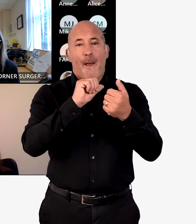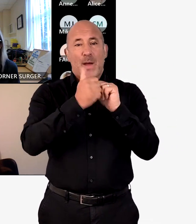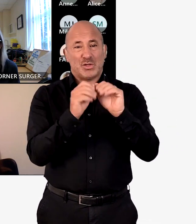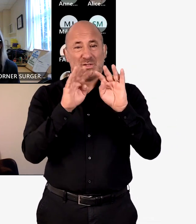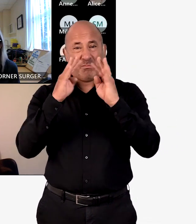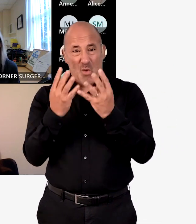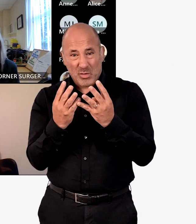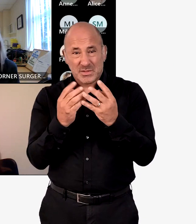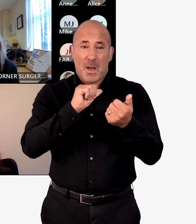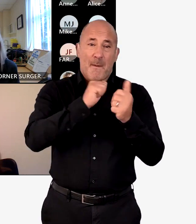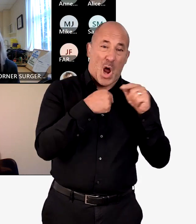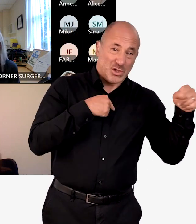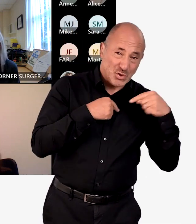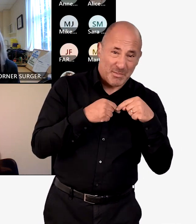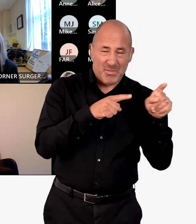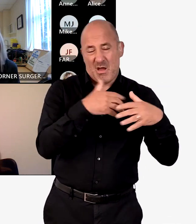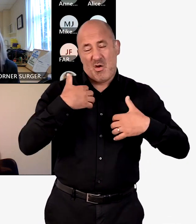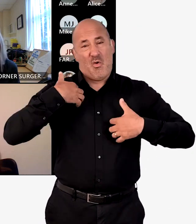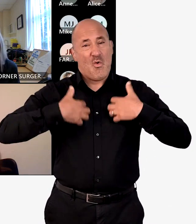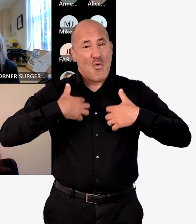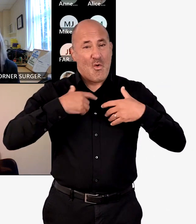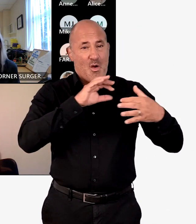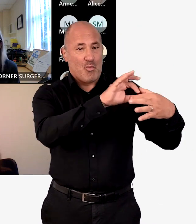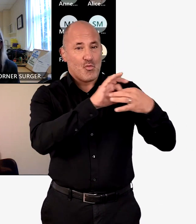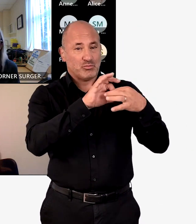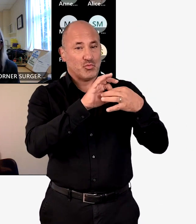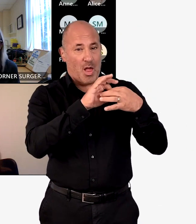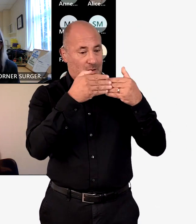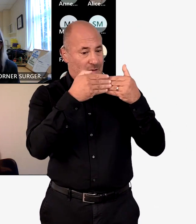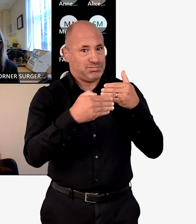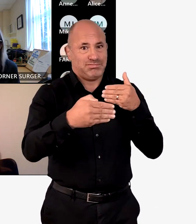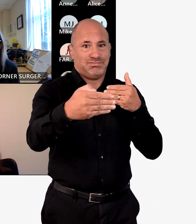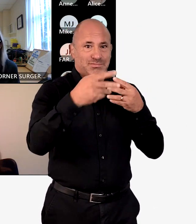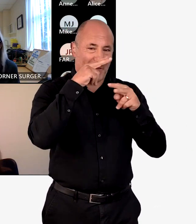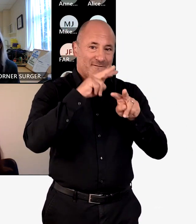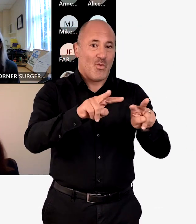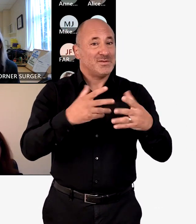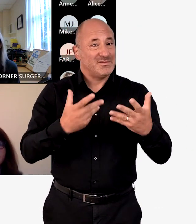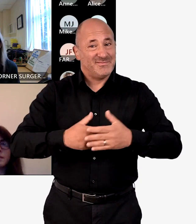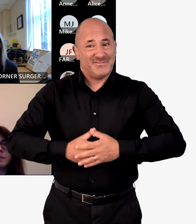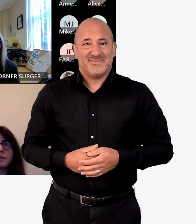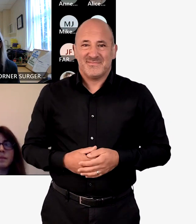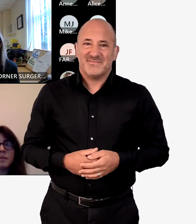partnership working with the ICS, so the IC Integrated Care Partnership Board and the partnership itself.